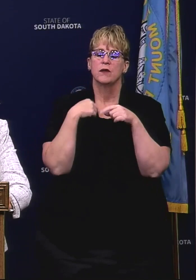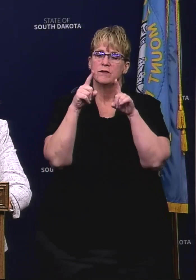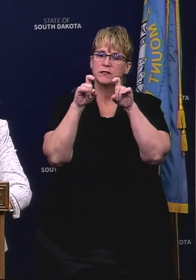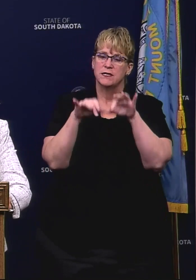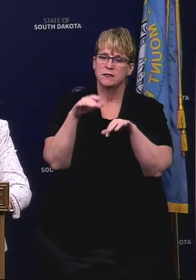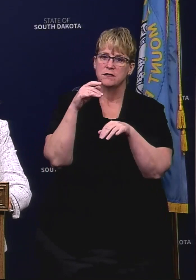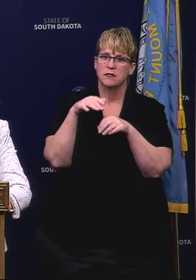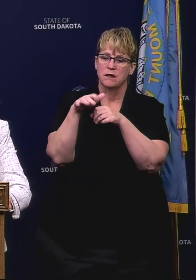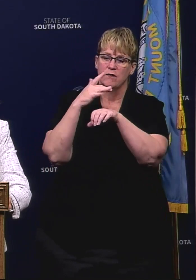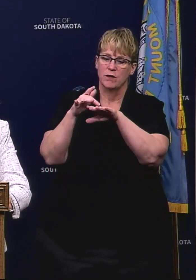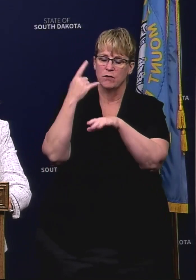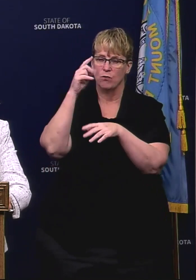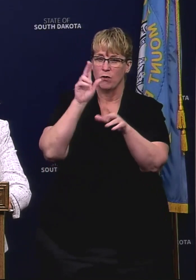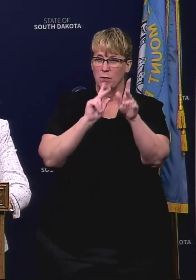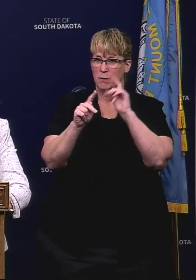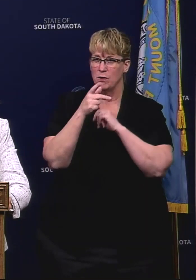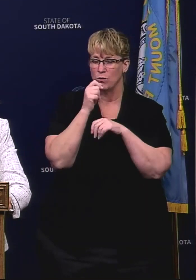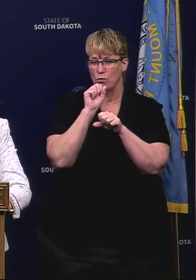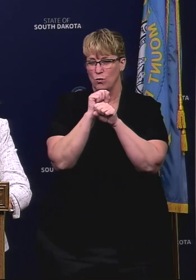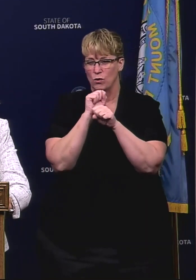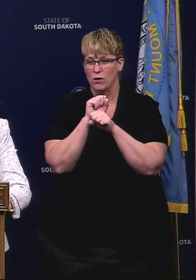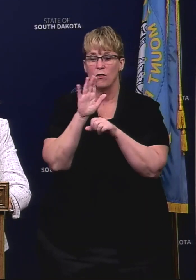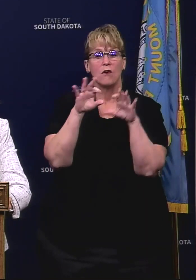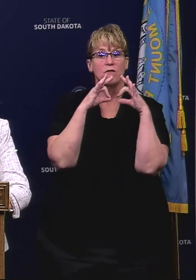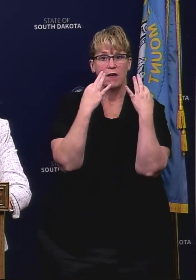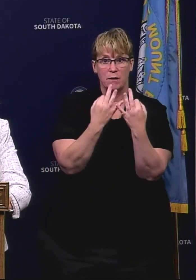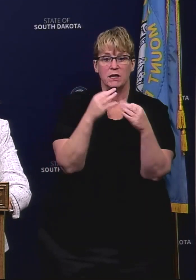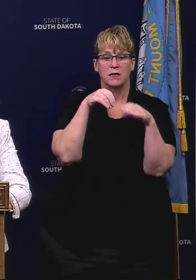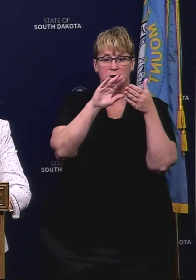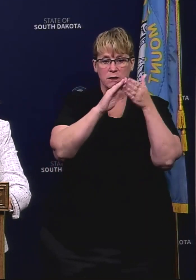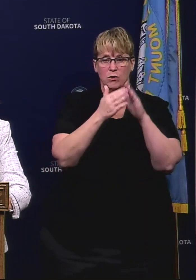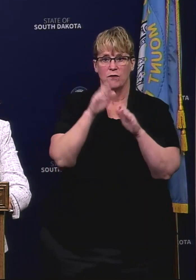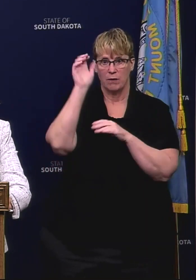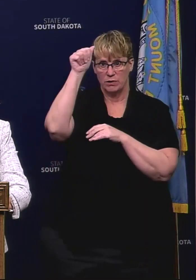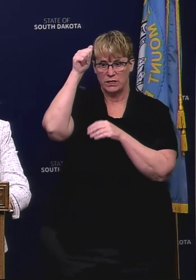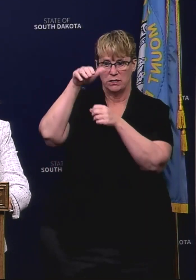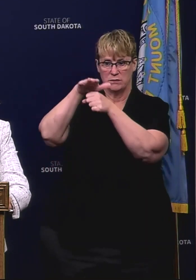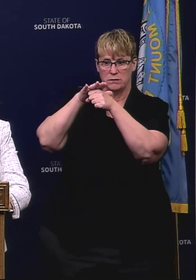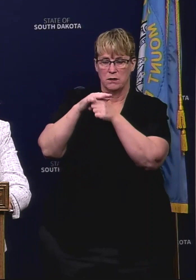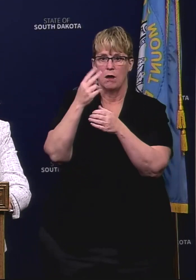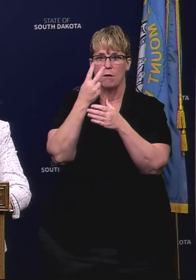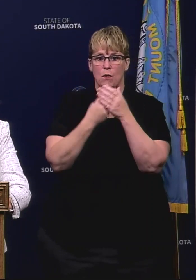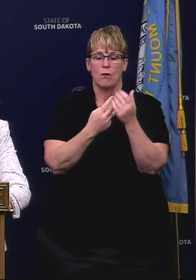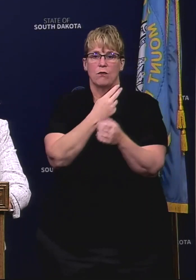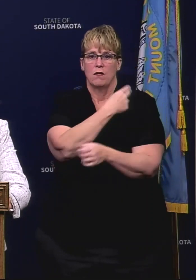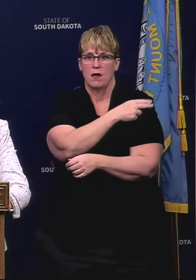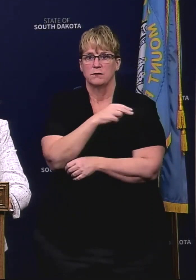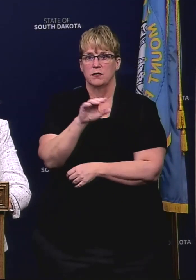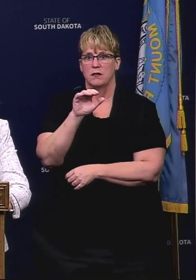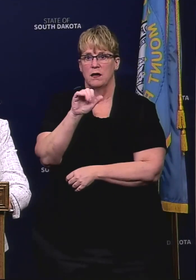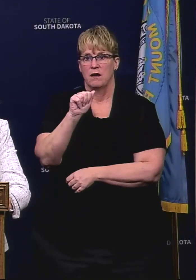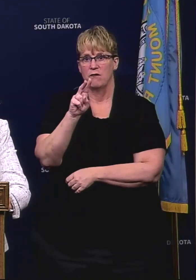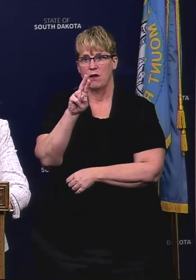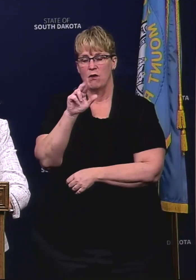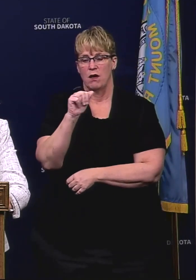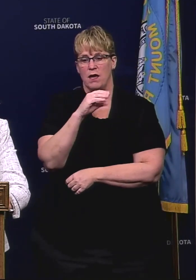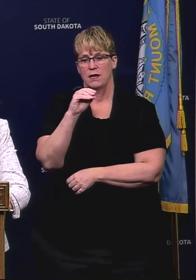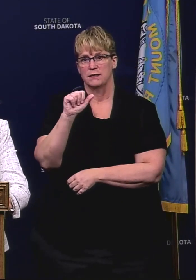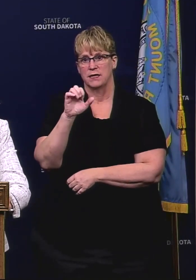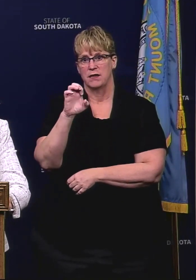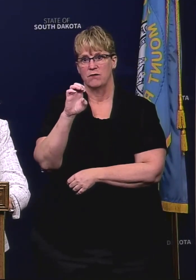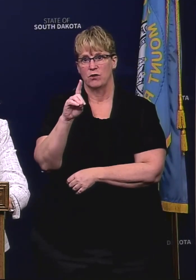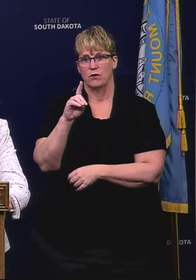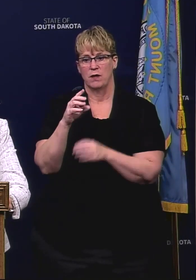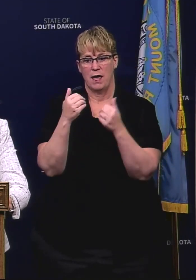any potential employees or their family members in the community and so both of Avera and Sanford have have stepped up and have made